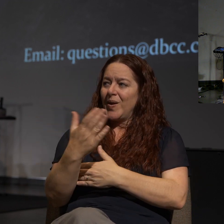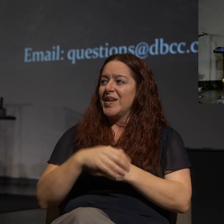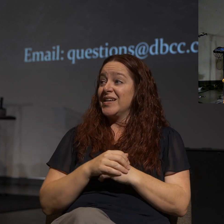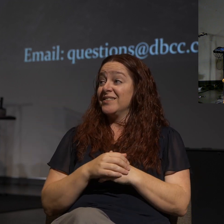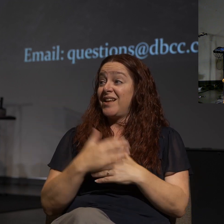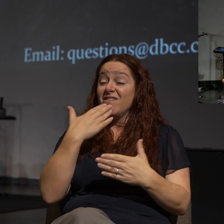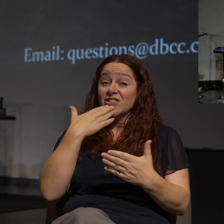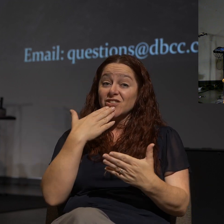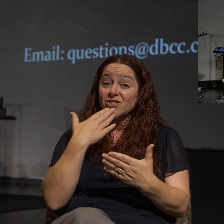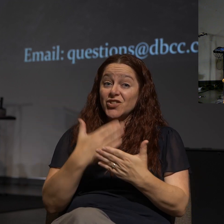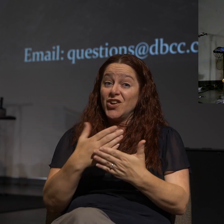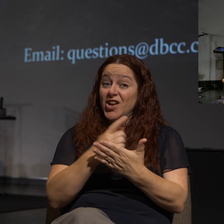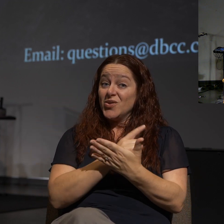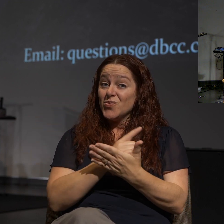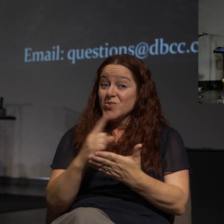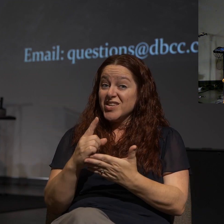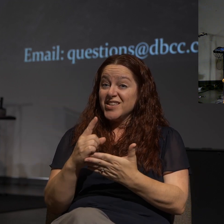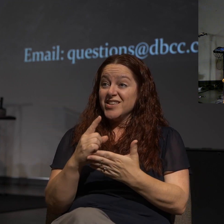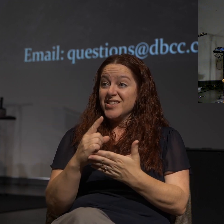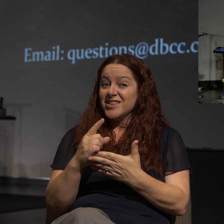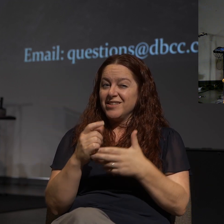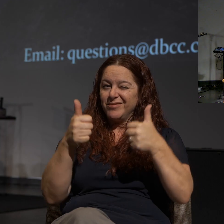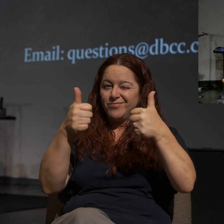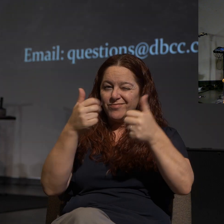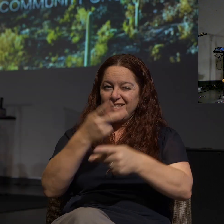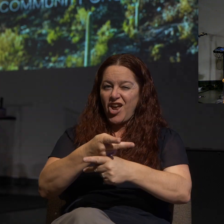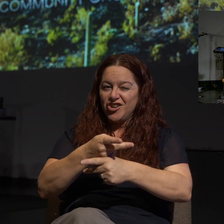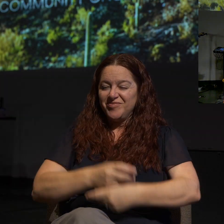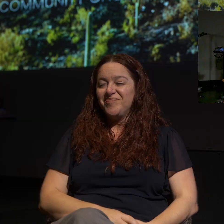Have a great week. Take care.